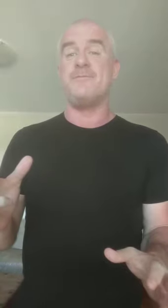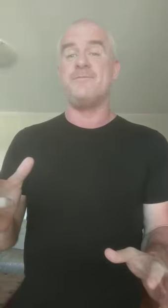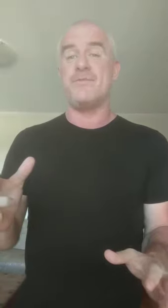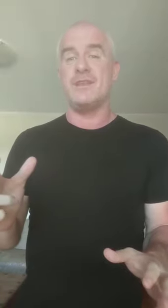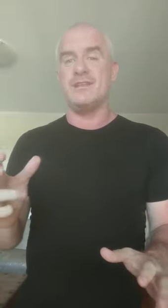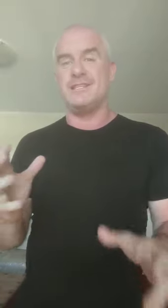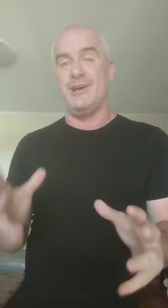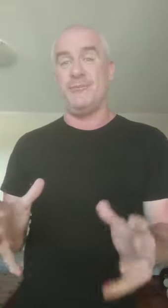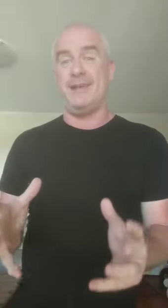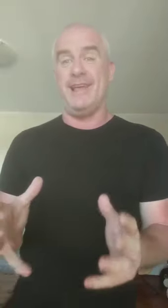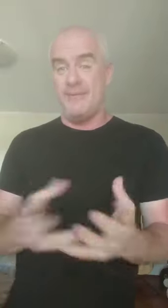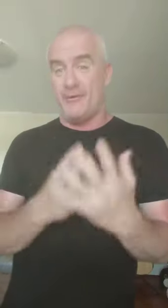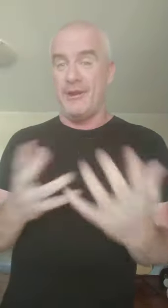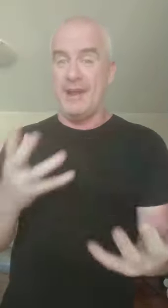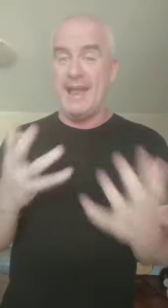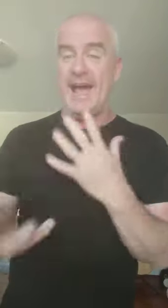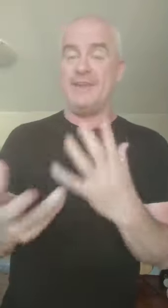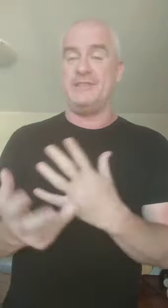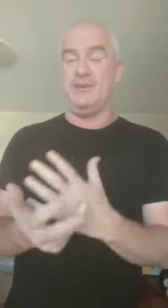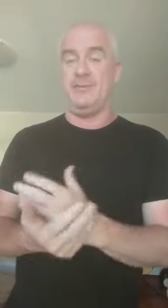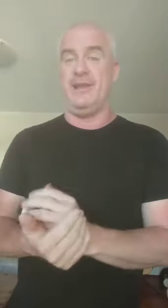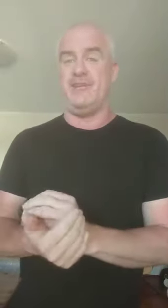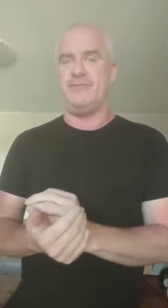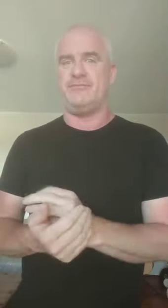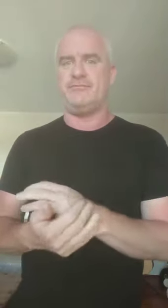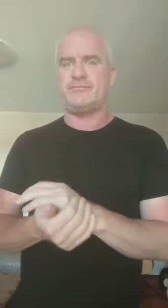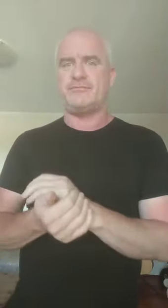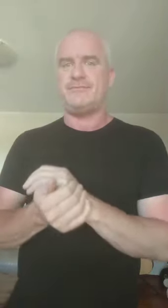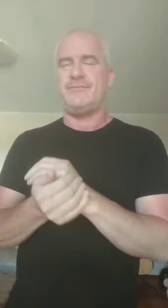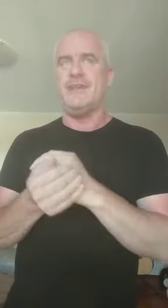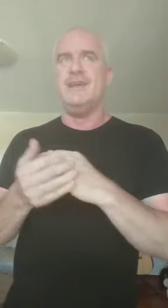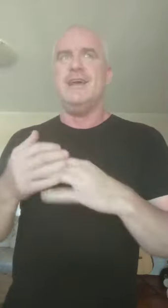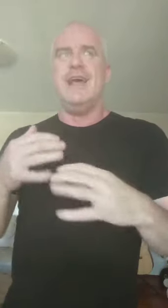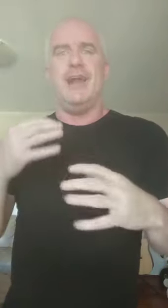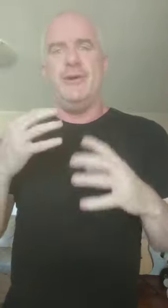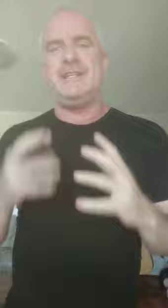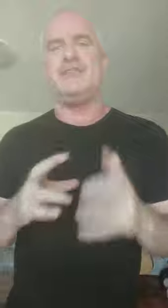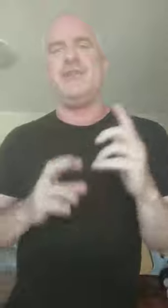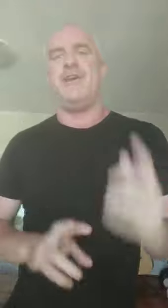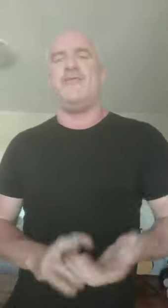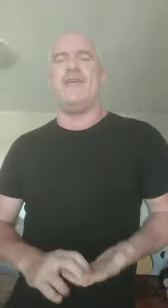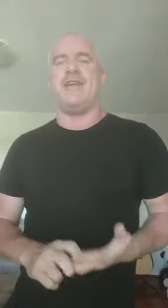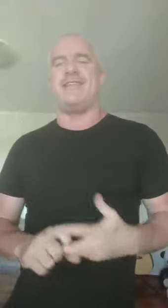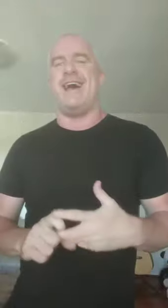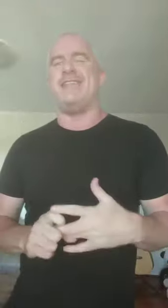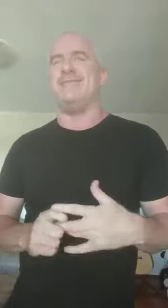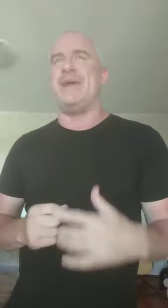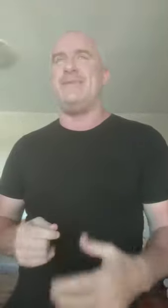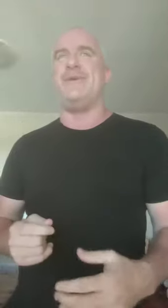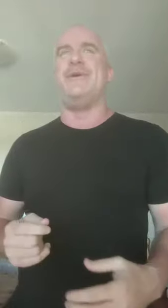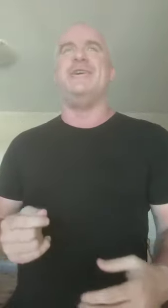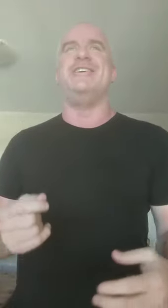self-belief or a lack of self-belief. And I always think it's really ironic that the people who